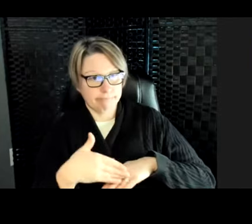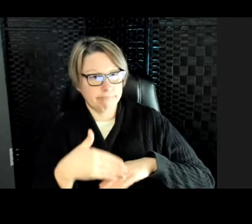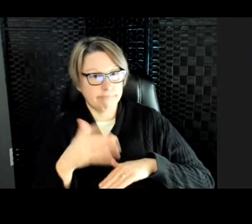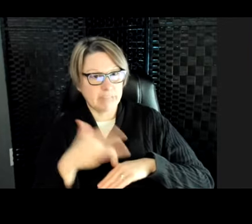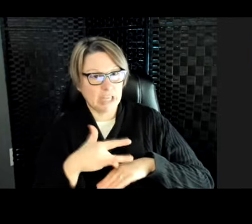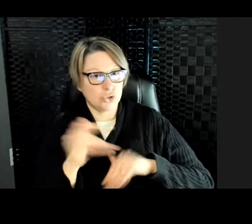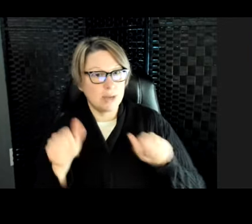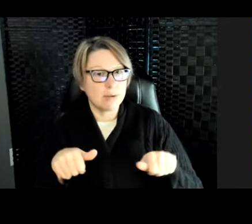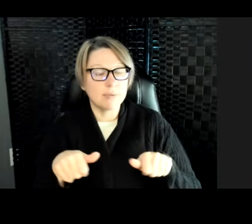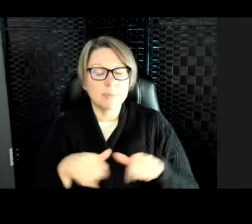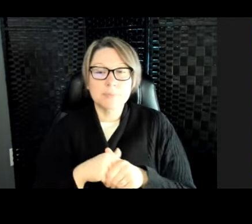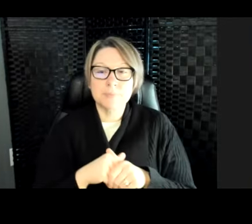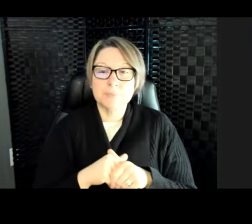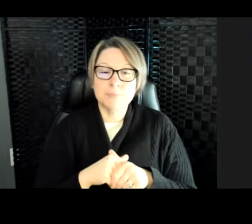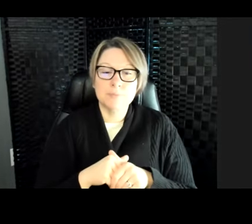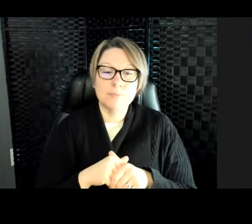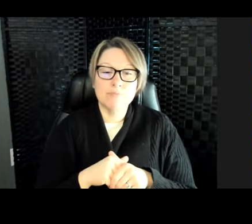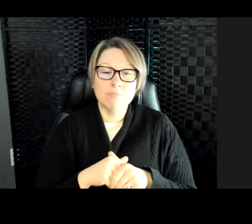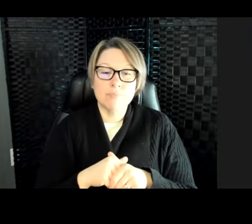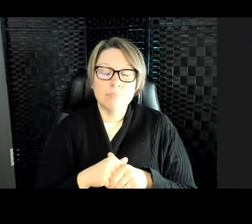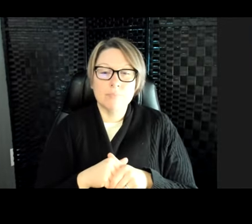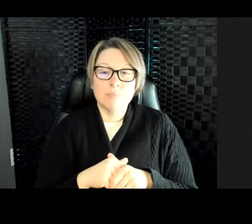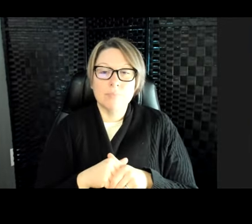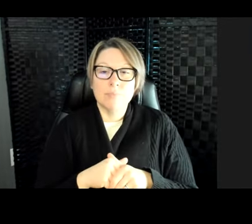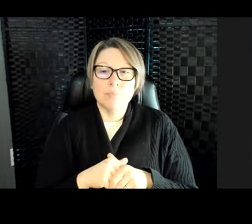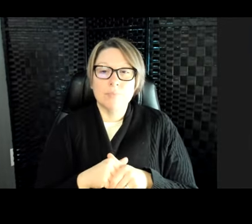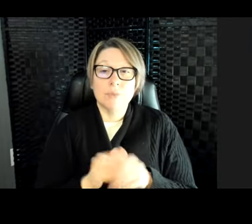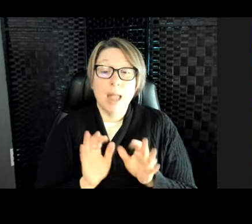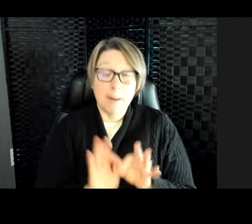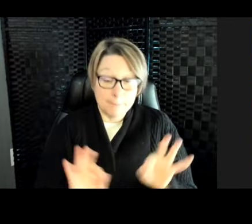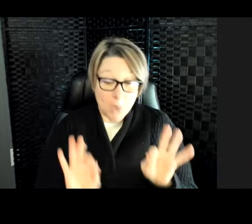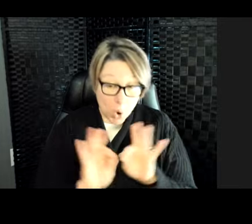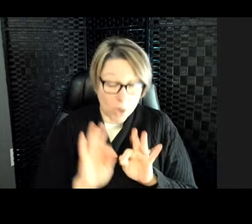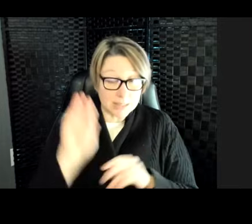And that's the important thing, is the sun does have to be reaching them.